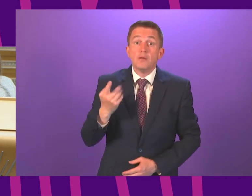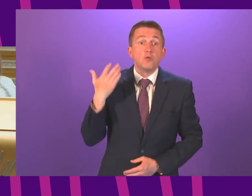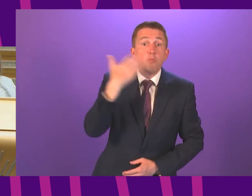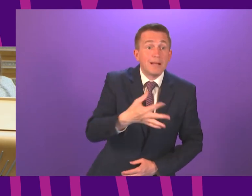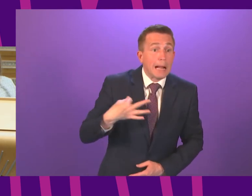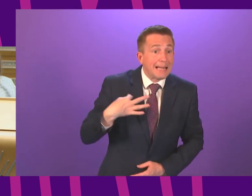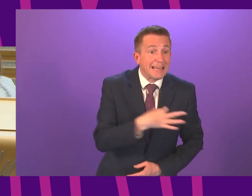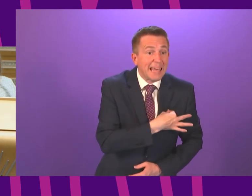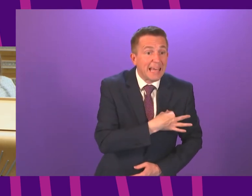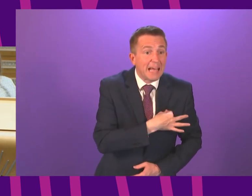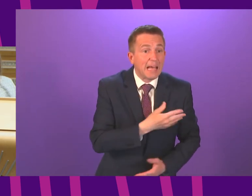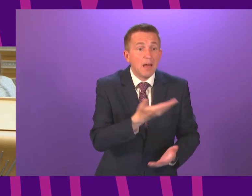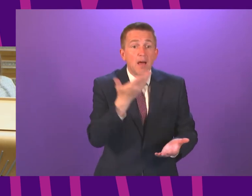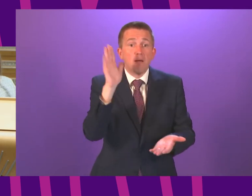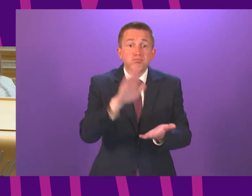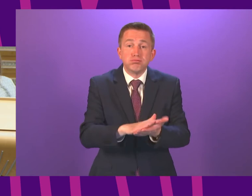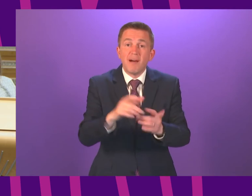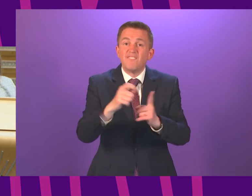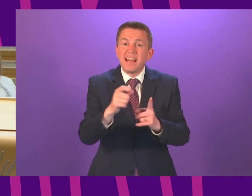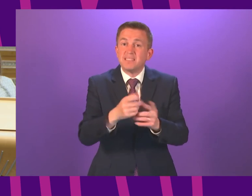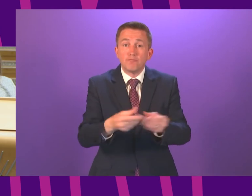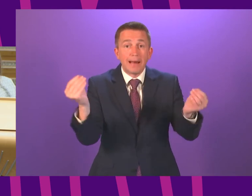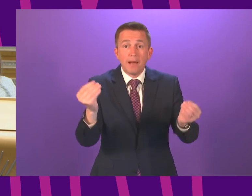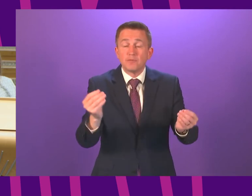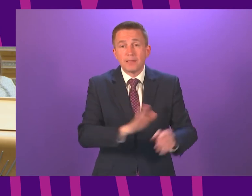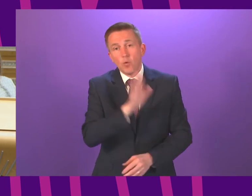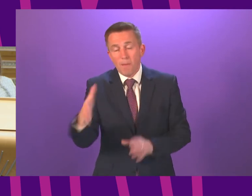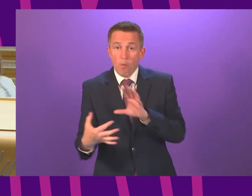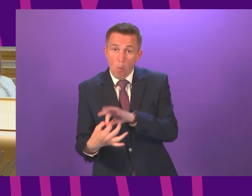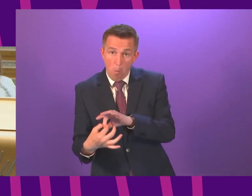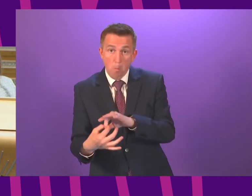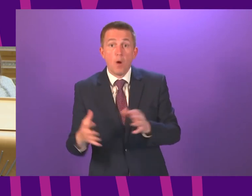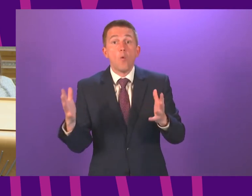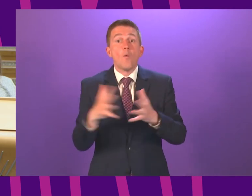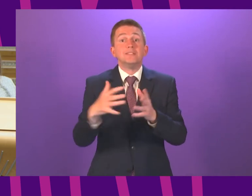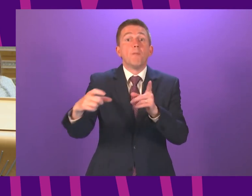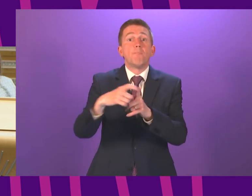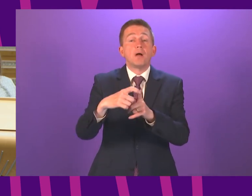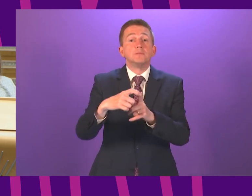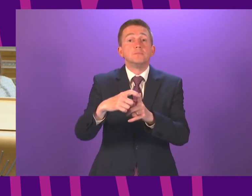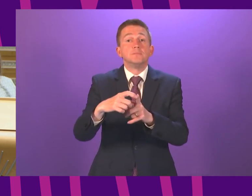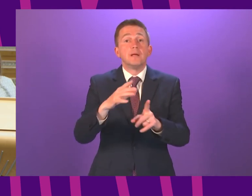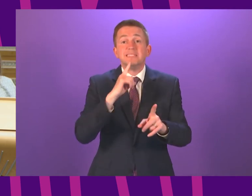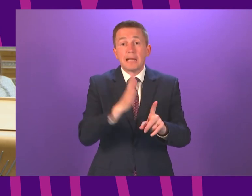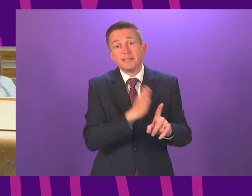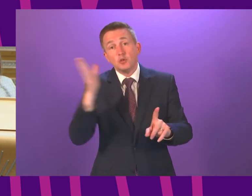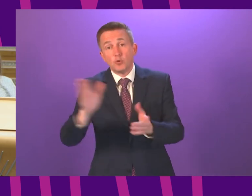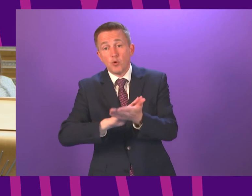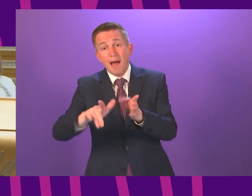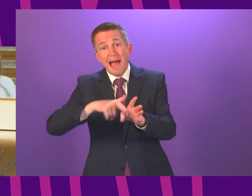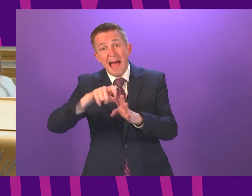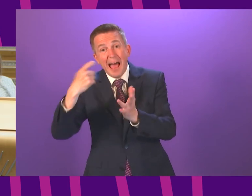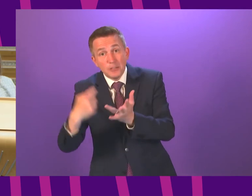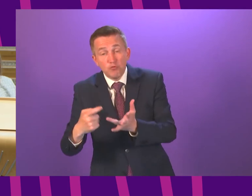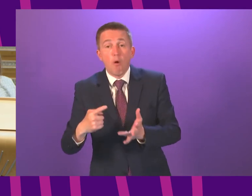because supplies of Pfizer had run out and people in Western Bartonshire were told to go for their vaccination to the Hydro or Easter